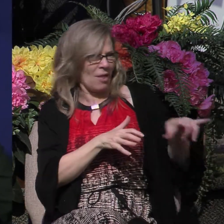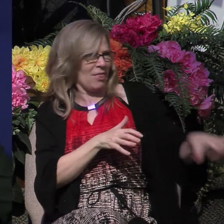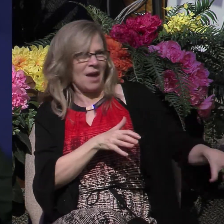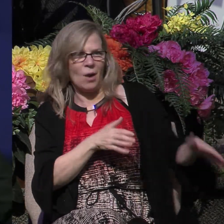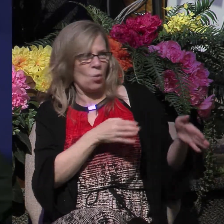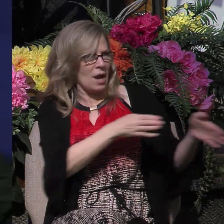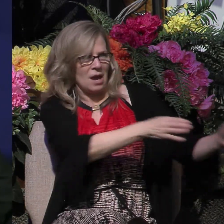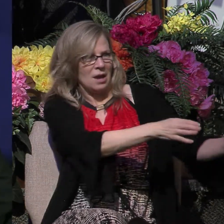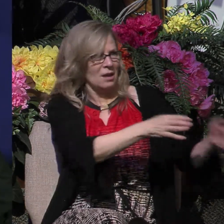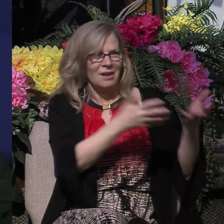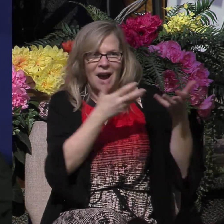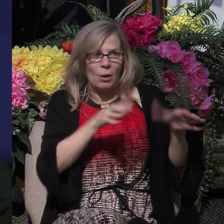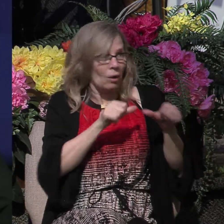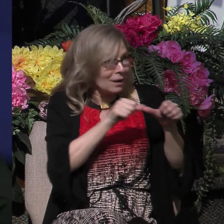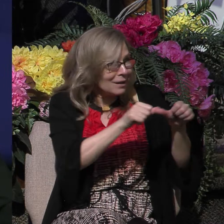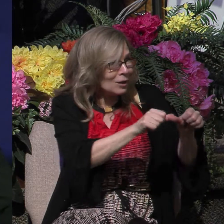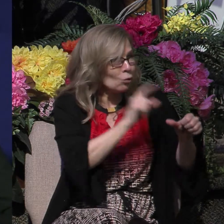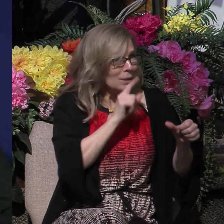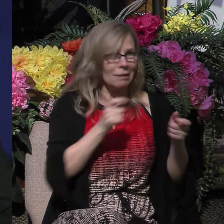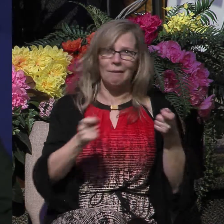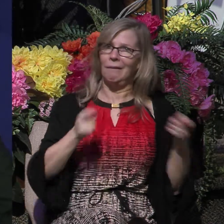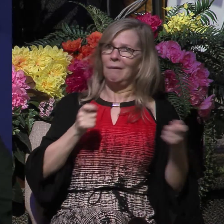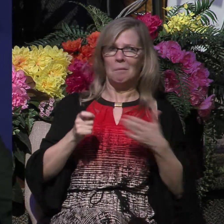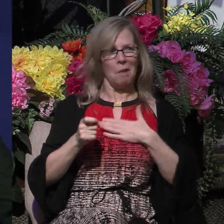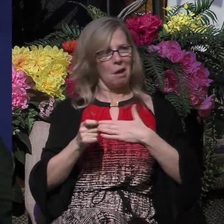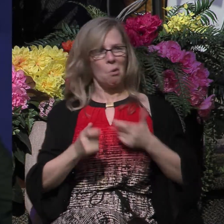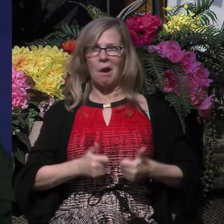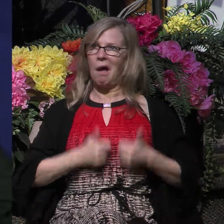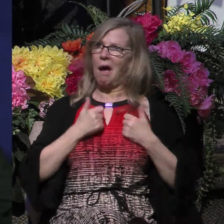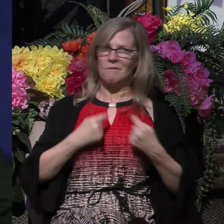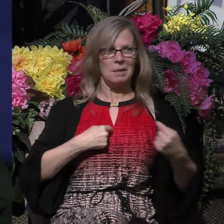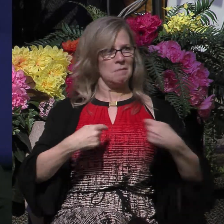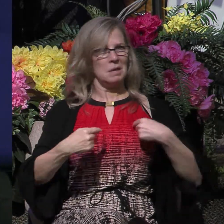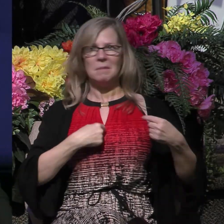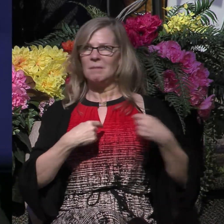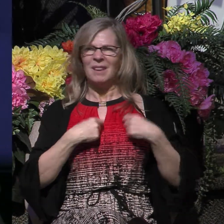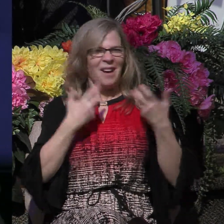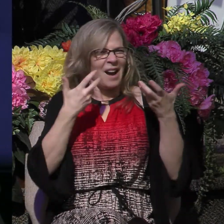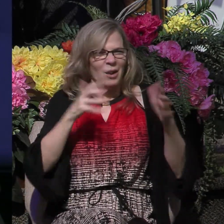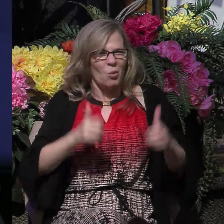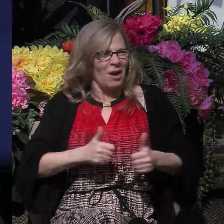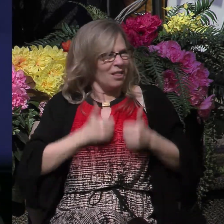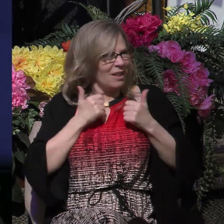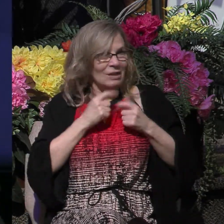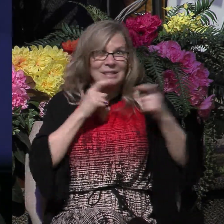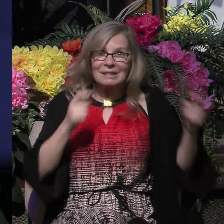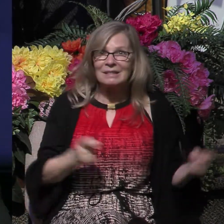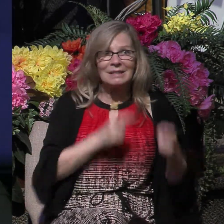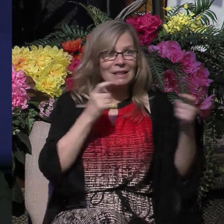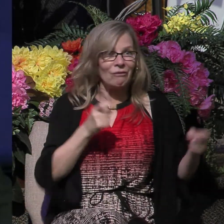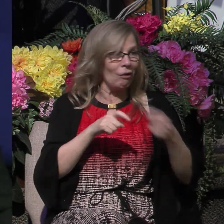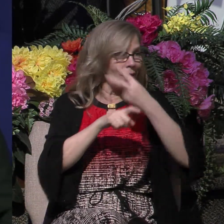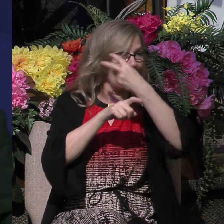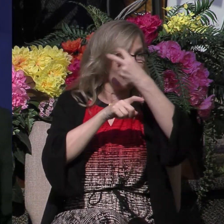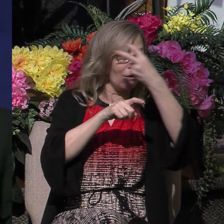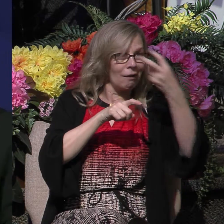continue being in charge of my own life. I didn't want to continue living a life of sinful self-absorption and self